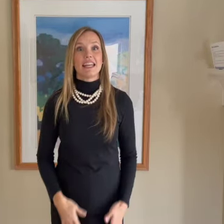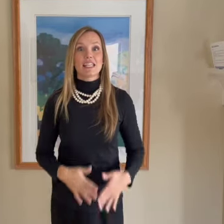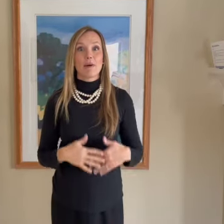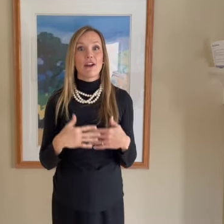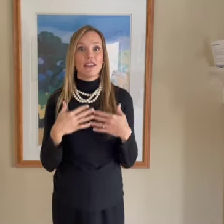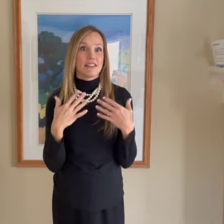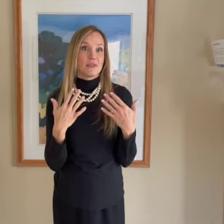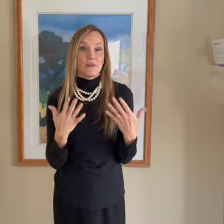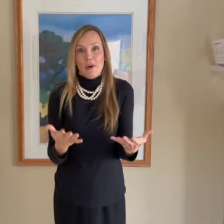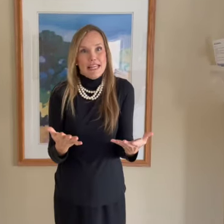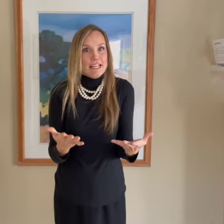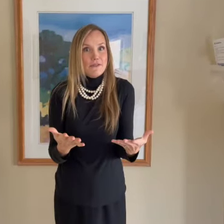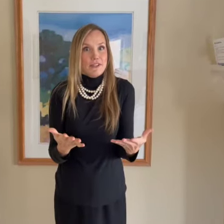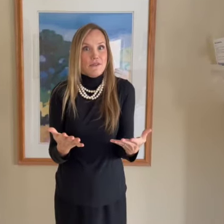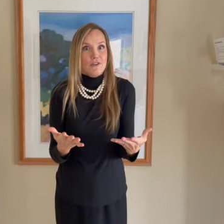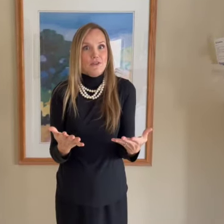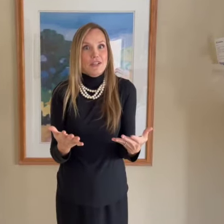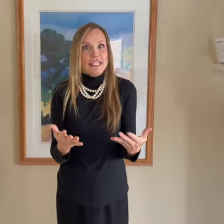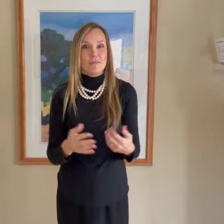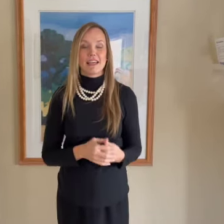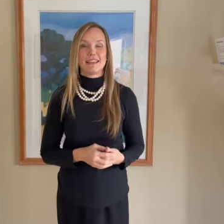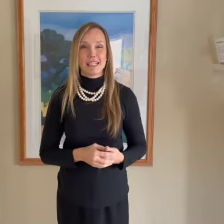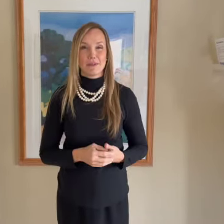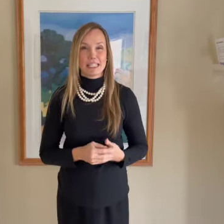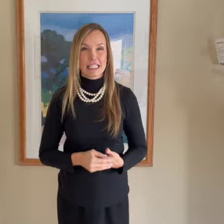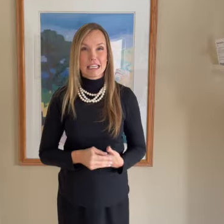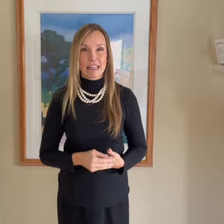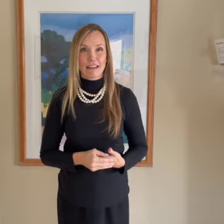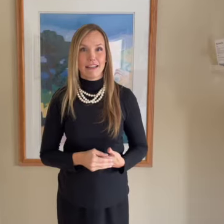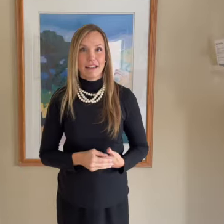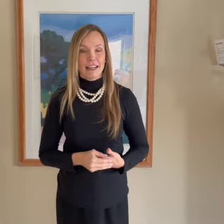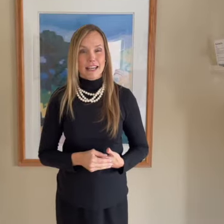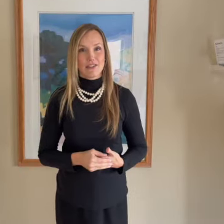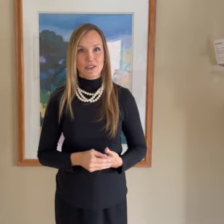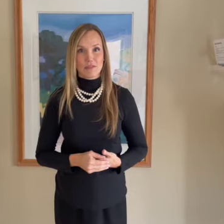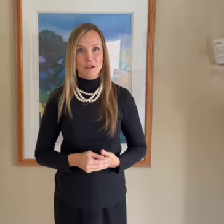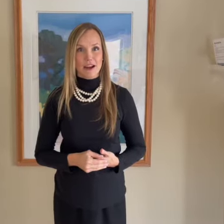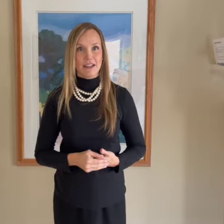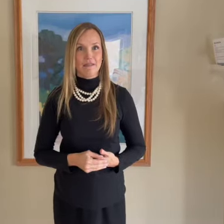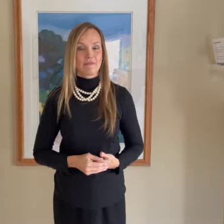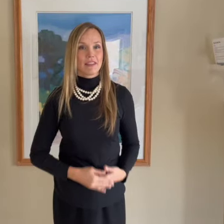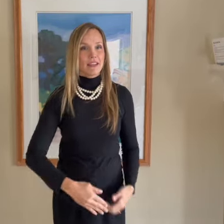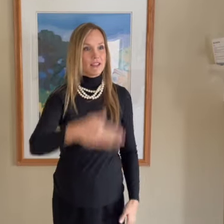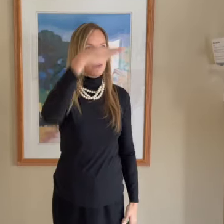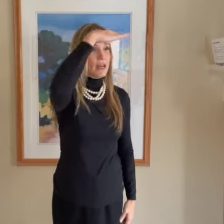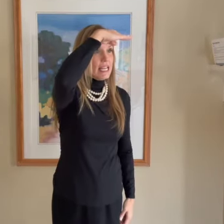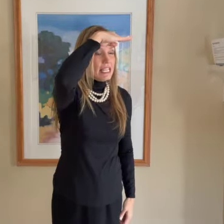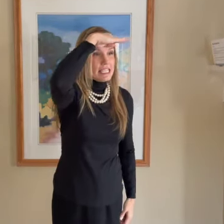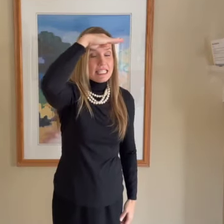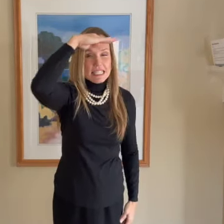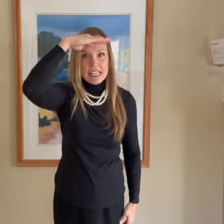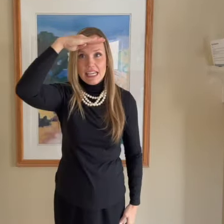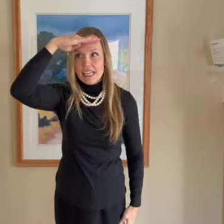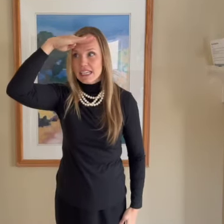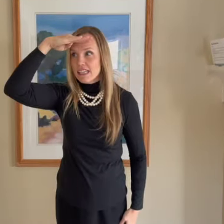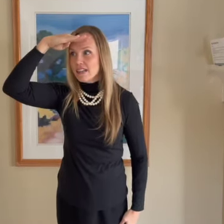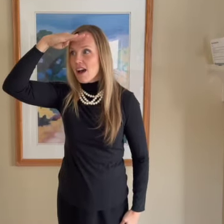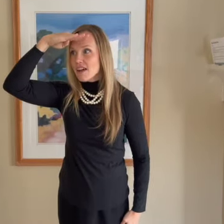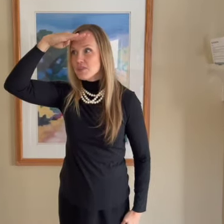next part is why did he go into the grove of trees? Because he was seeking answers from God. So seeking God's